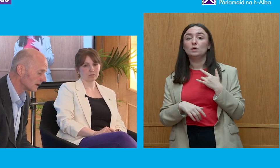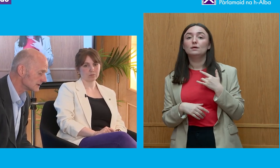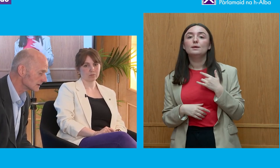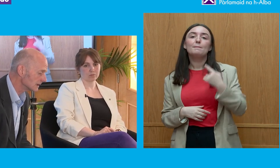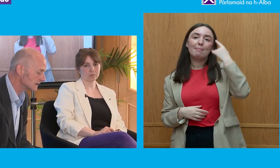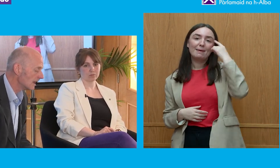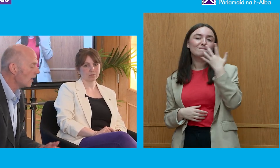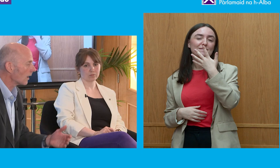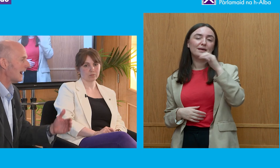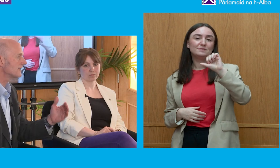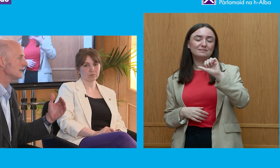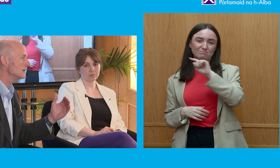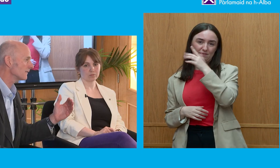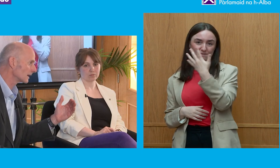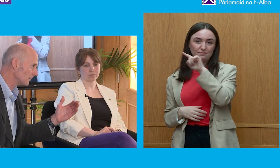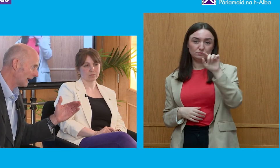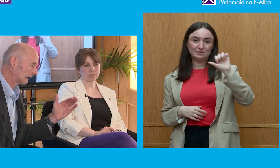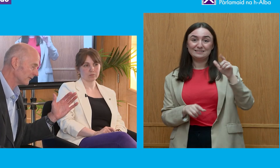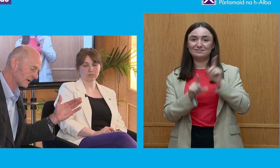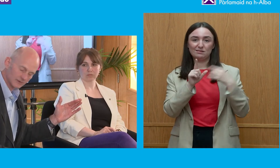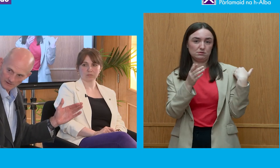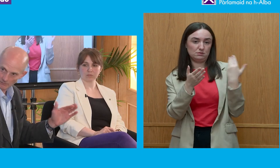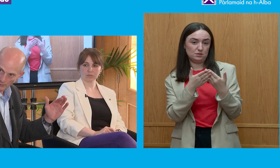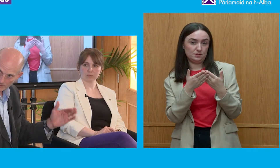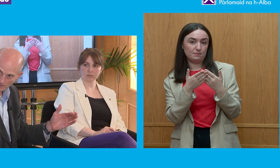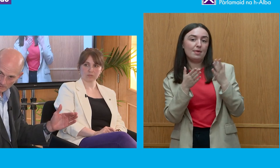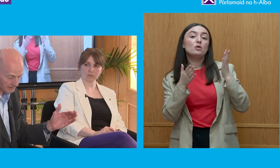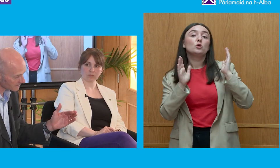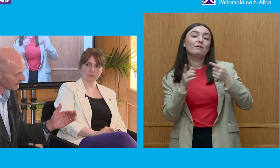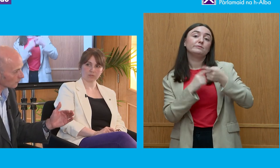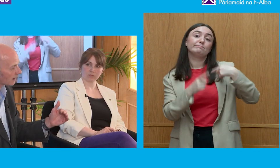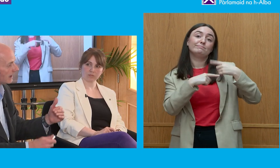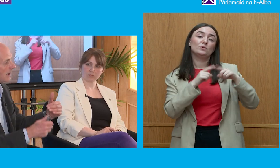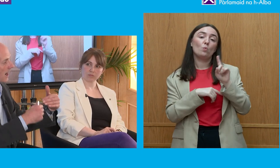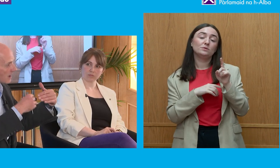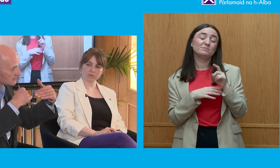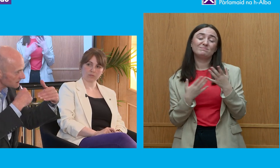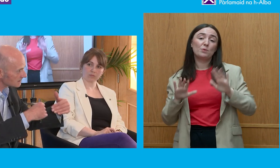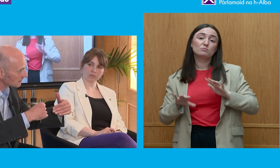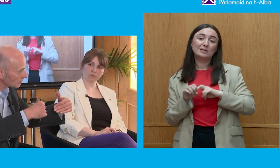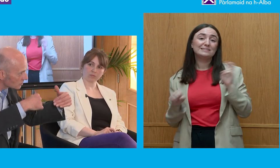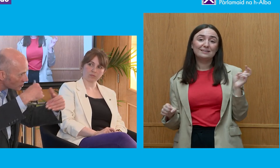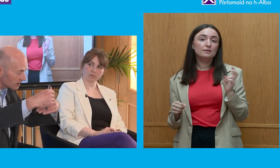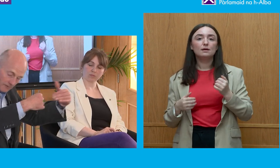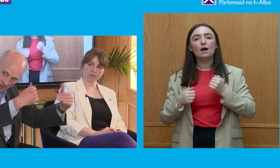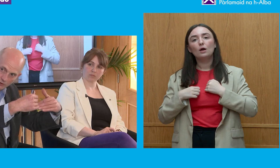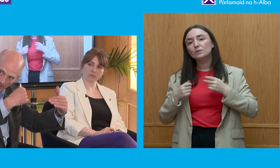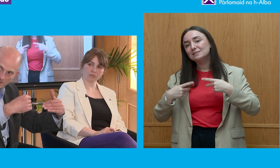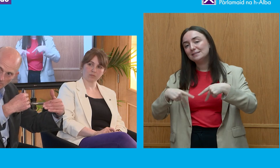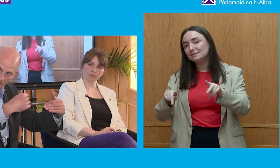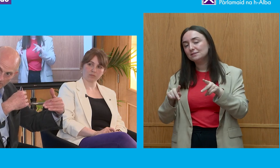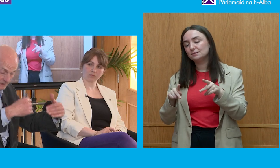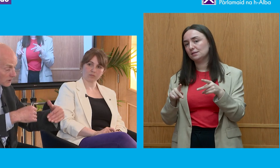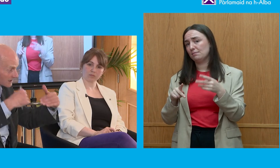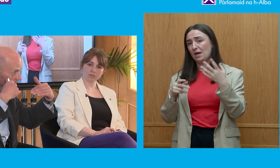the last five six years well I think you have to go back I'm afraid to the whole Brexit thing where our system which doesn't have those